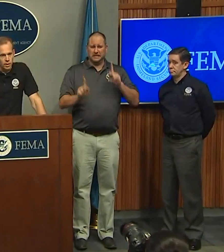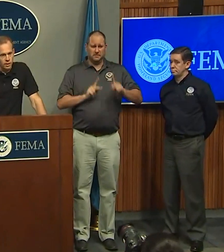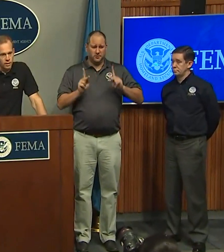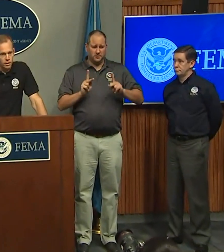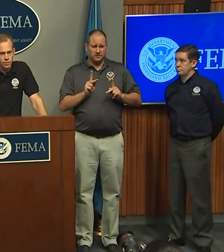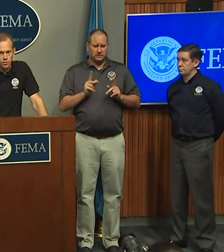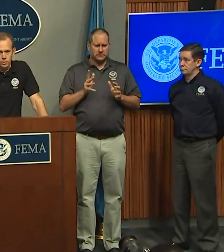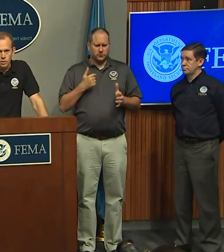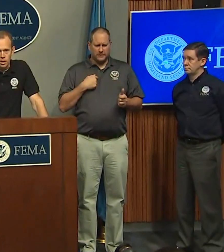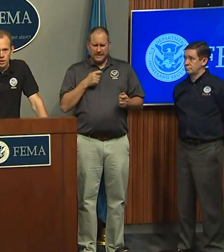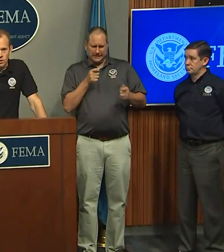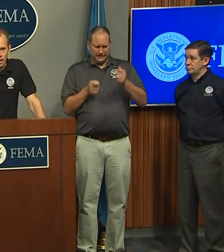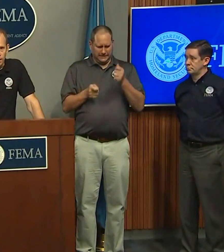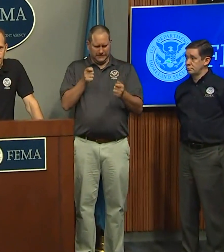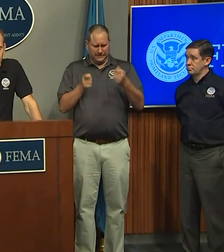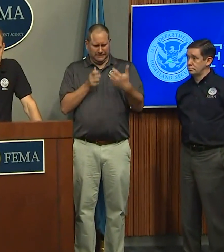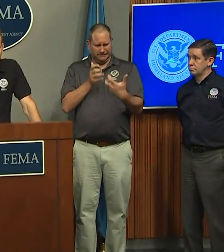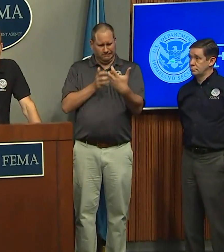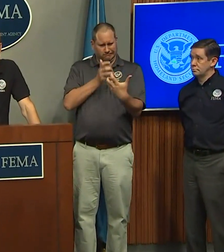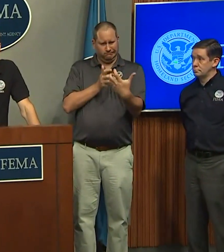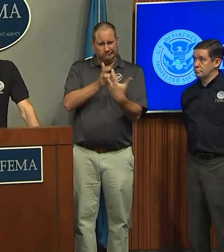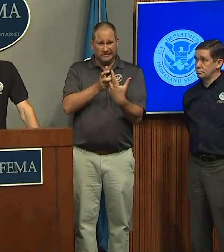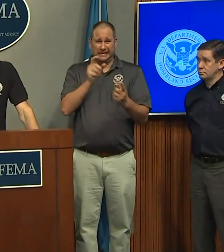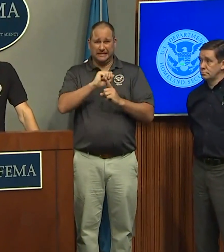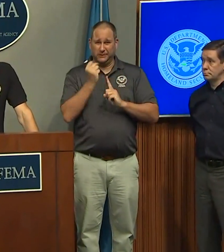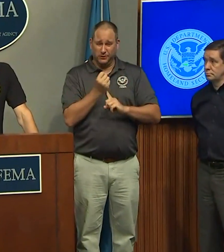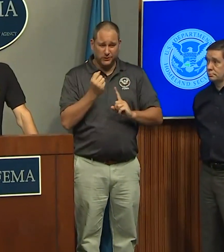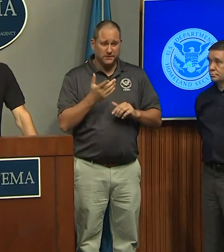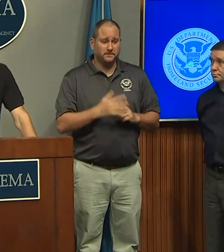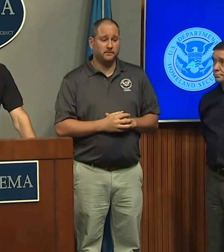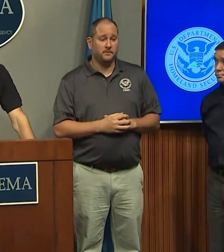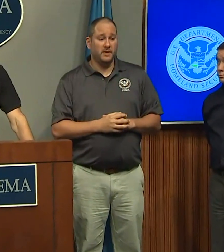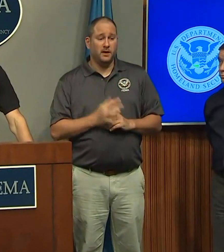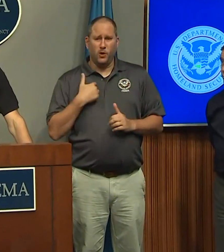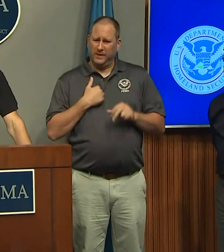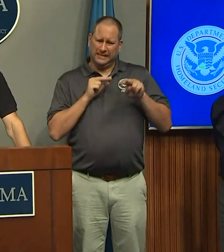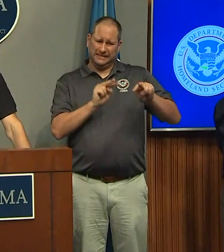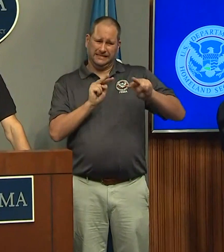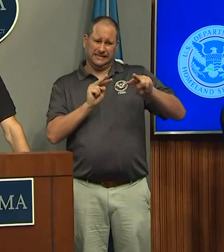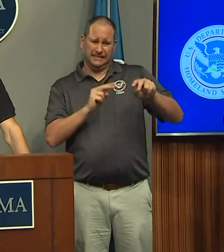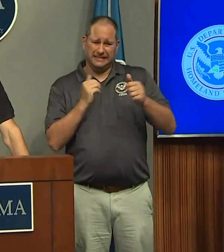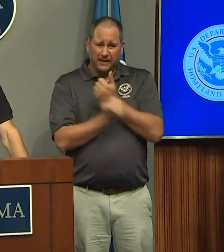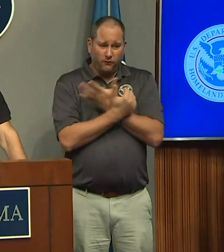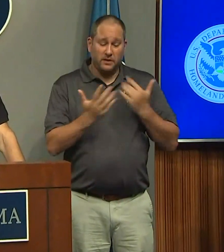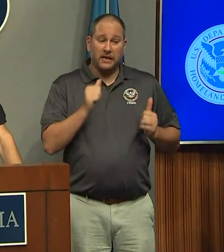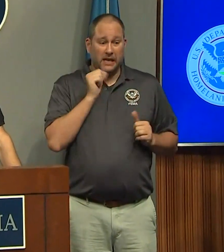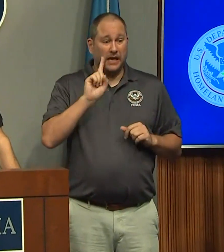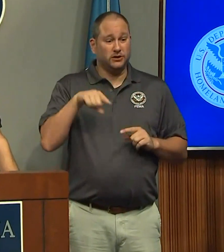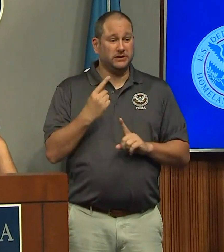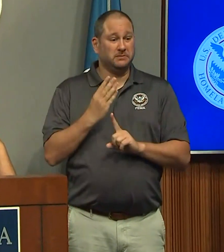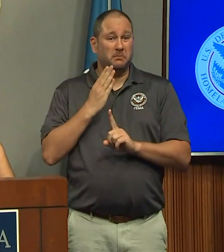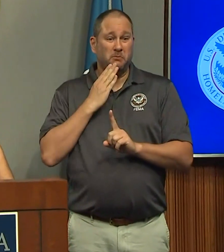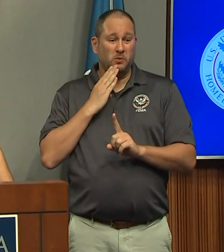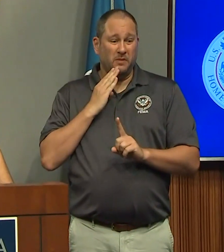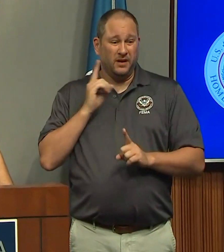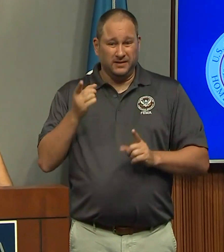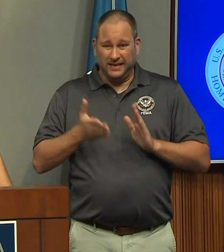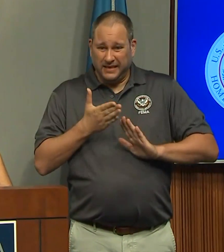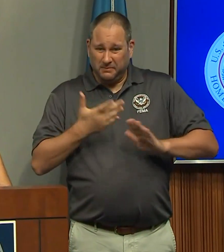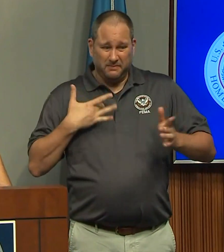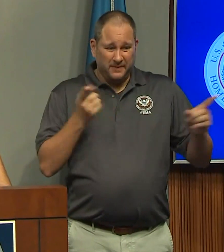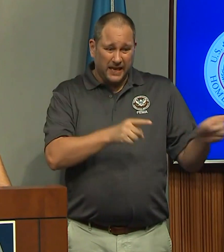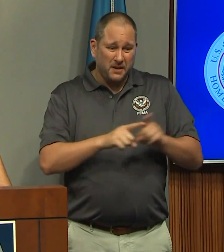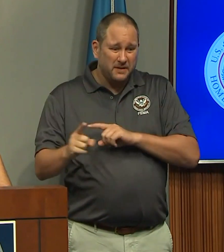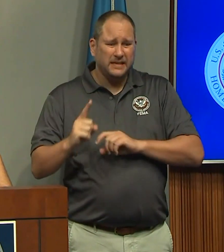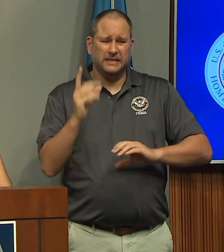We continue to track everything that's going on and not only in Beaumont, where we have some serious operations taking place for search and rescue